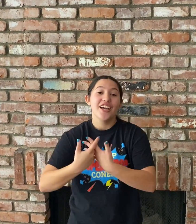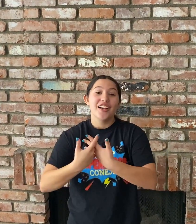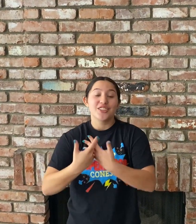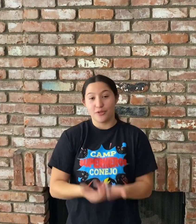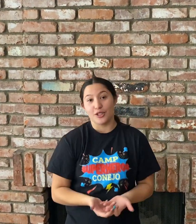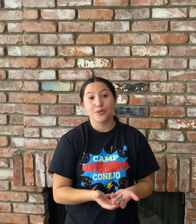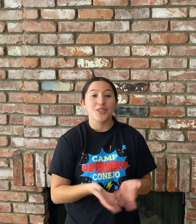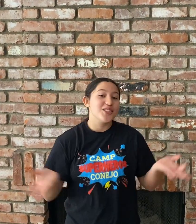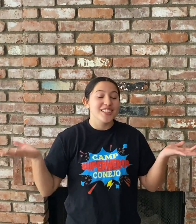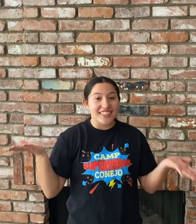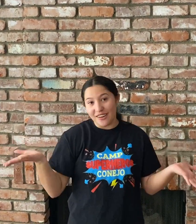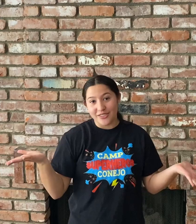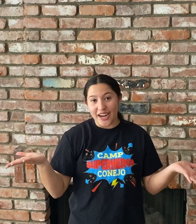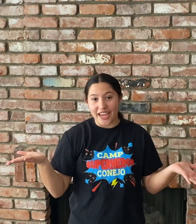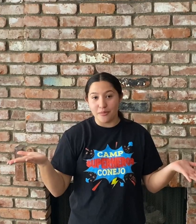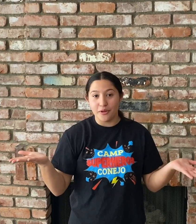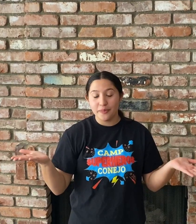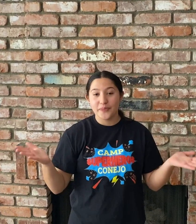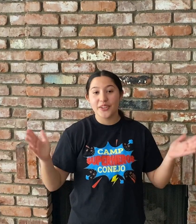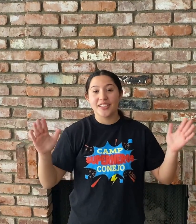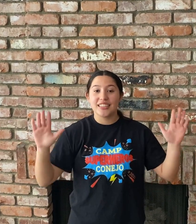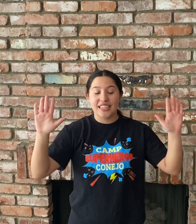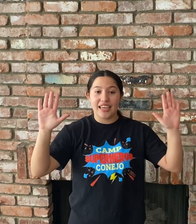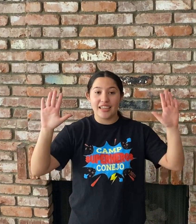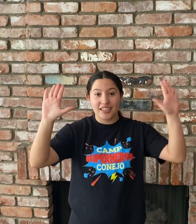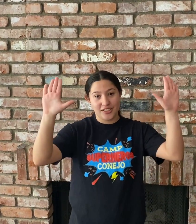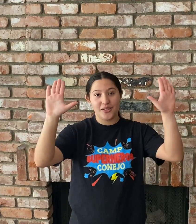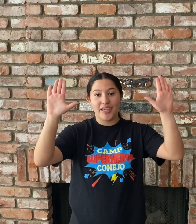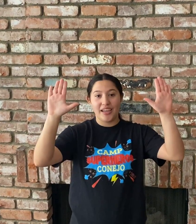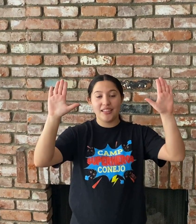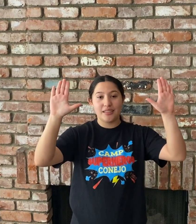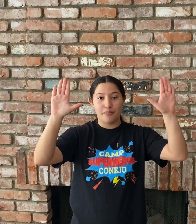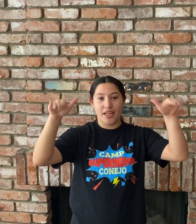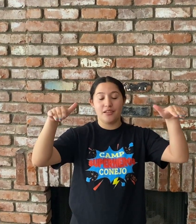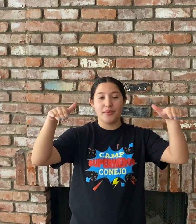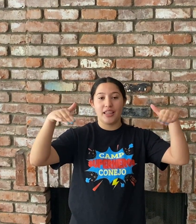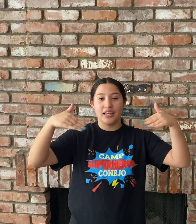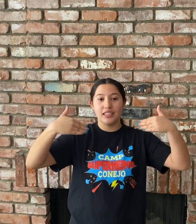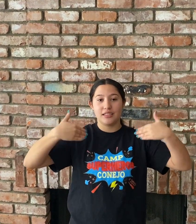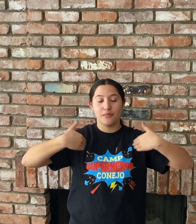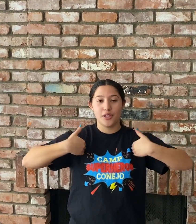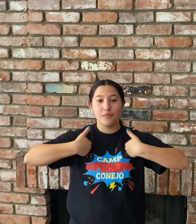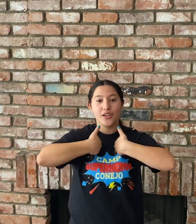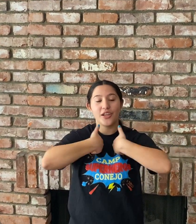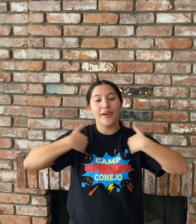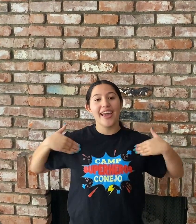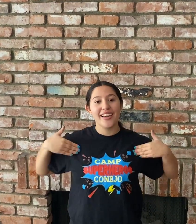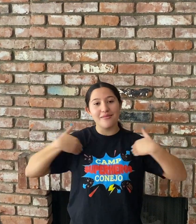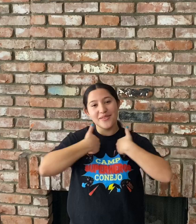So first we'll learn the sign for animal. You're going to take two hands, bend them like this, put them here and go animals.